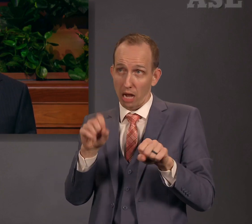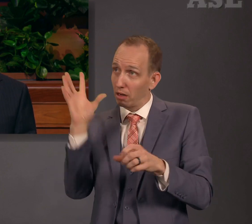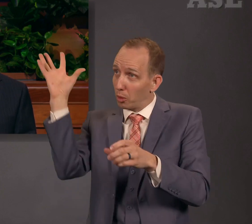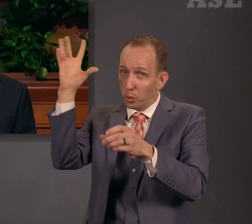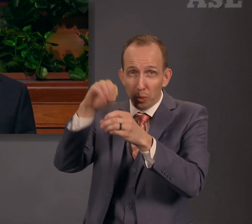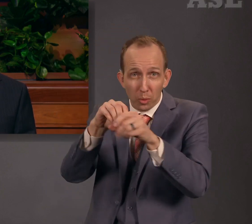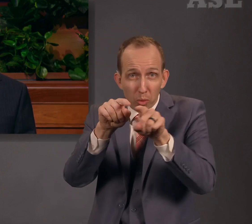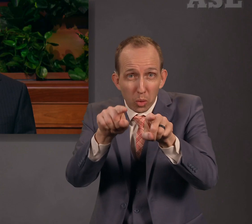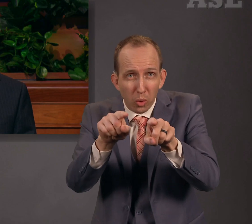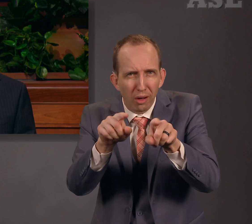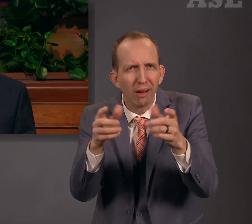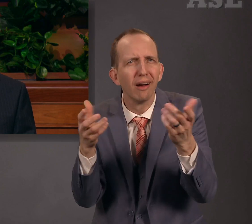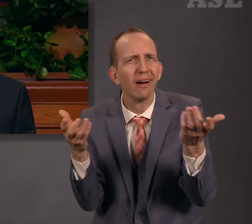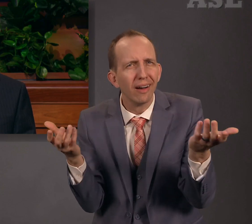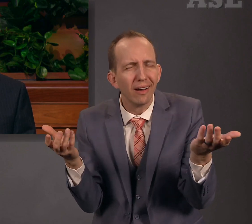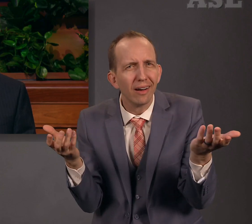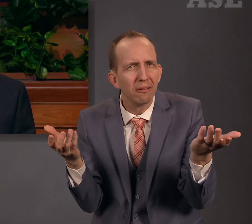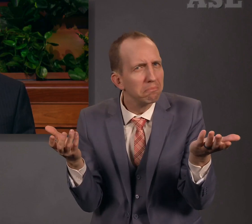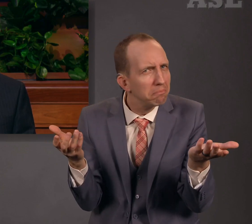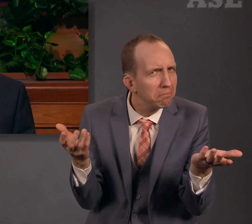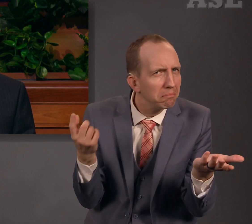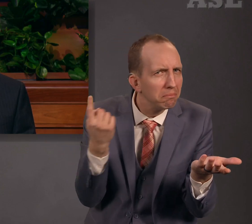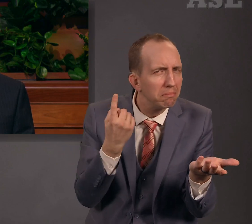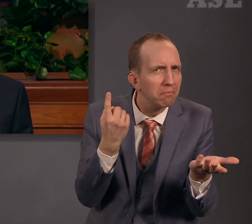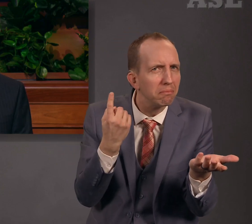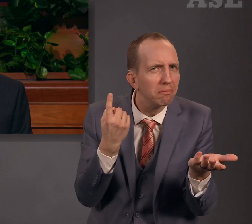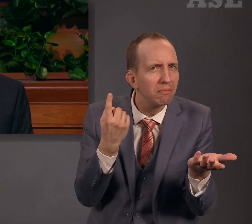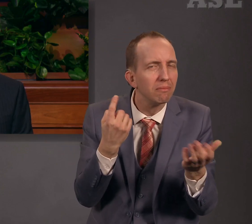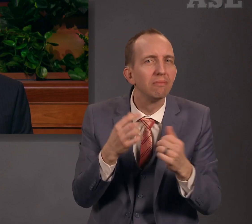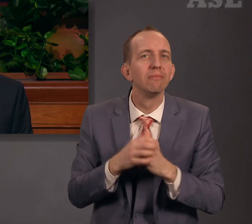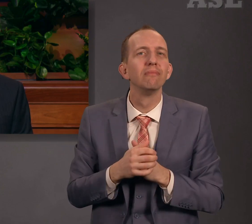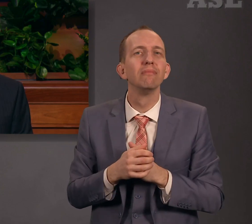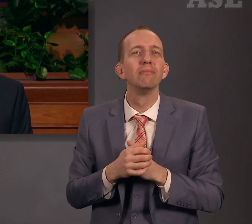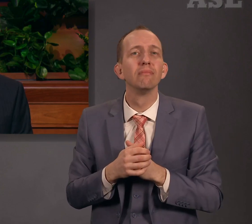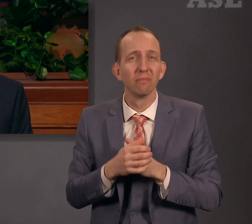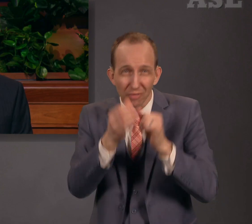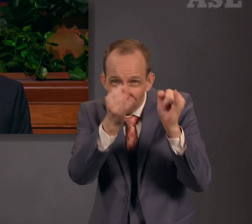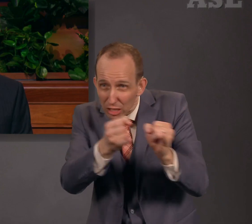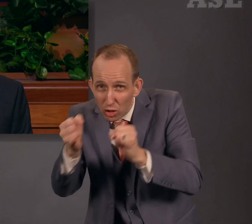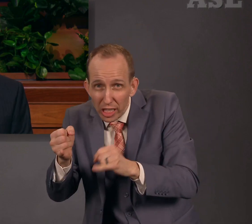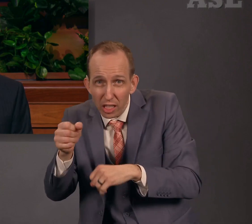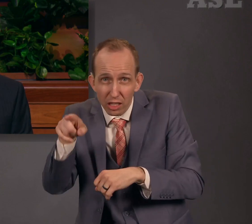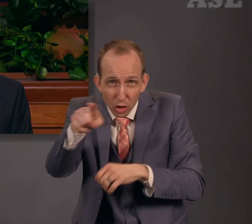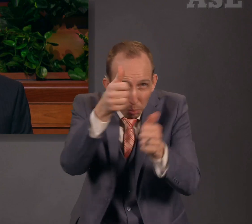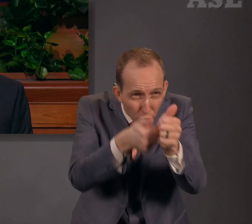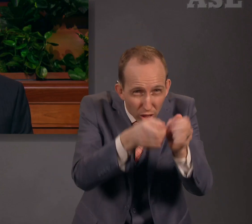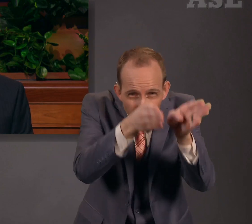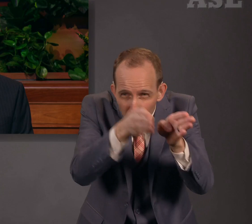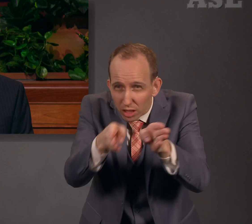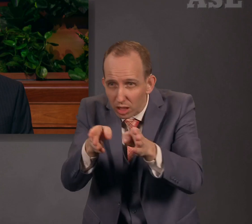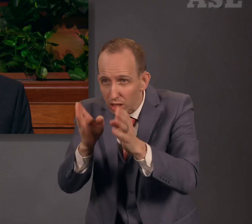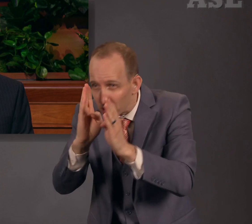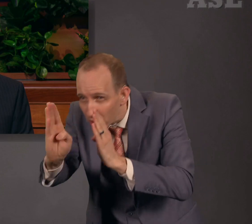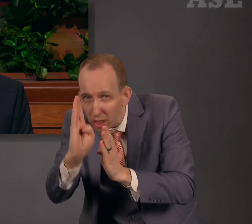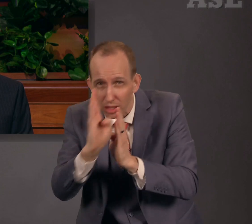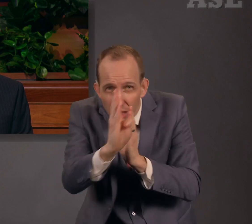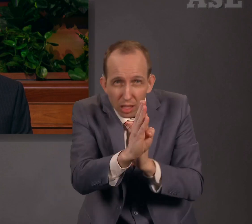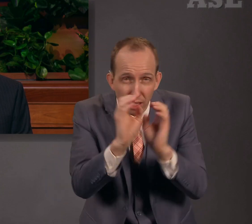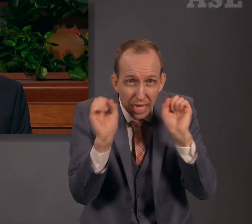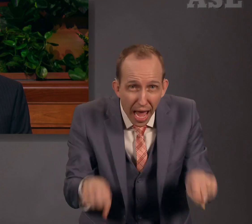to abide in you and me individually and personally? The answer to this